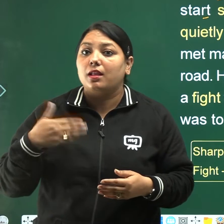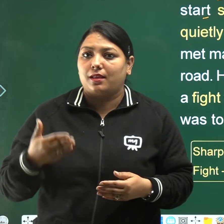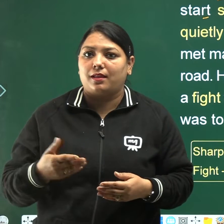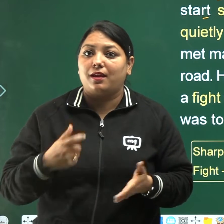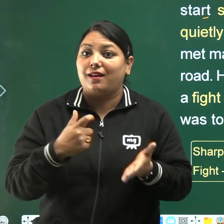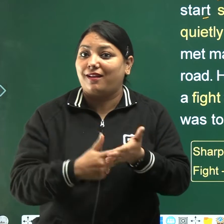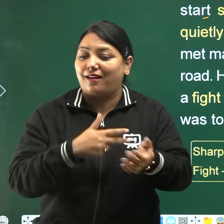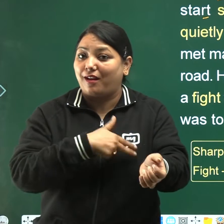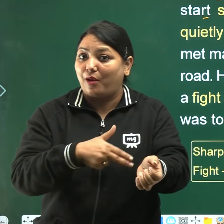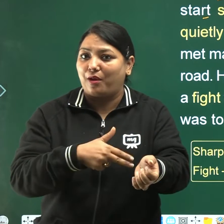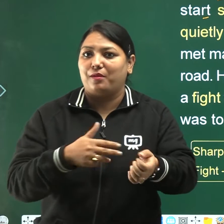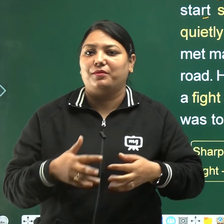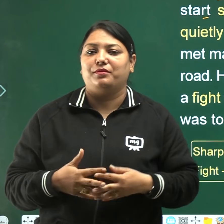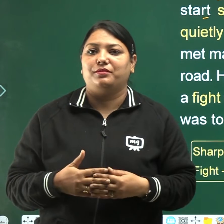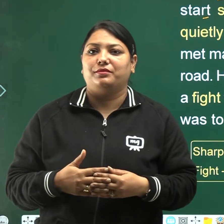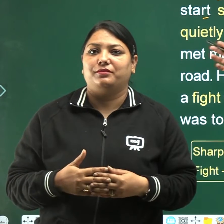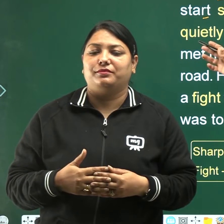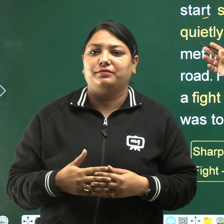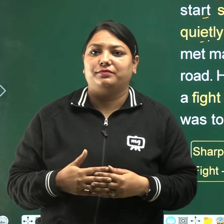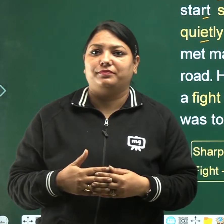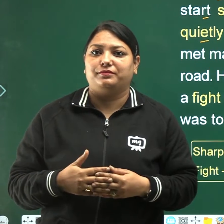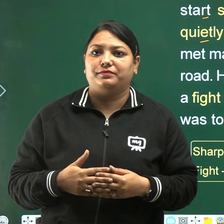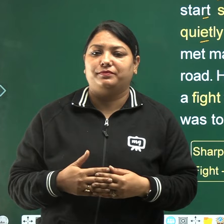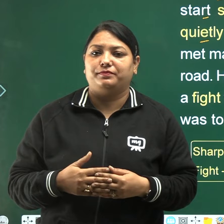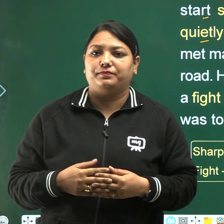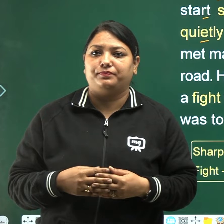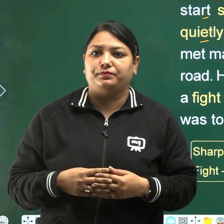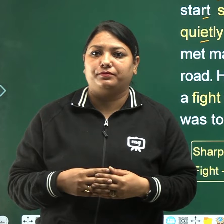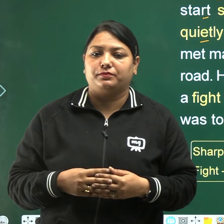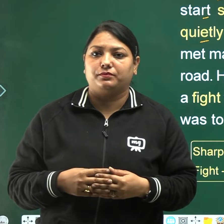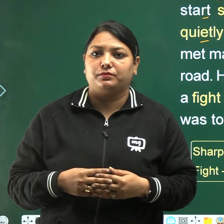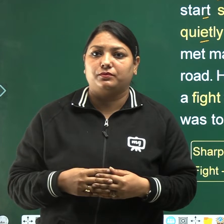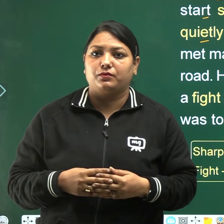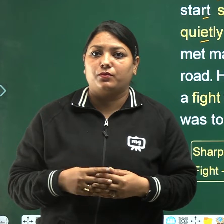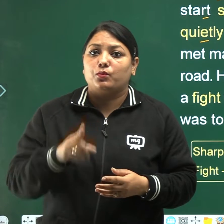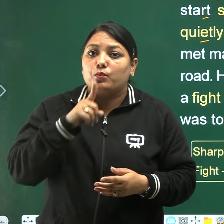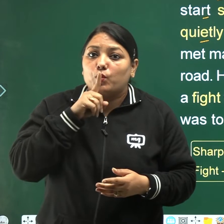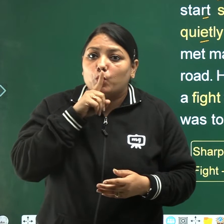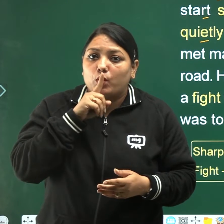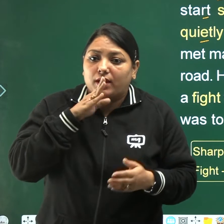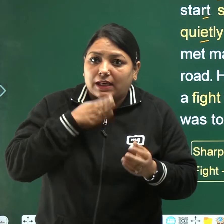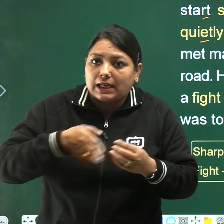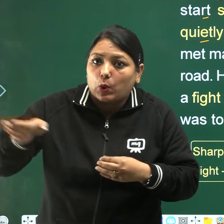quietly went out of the house,